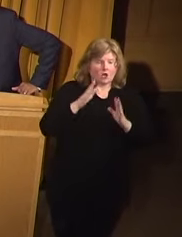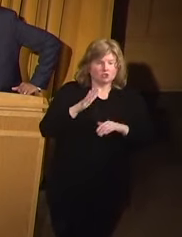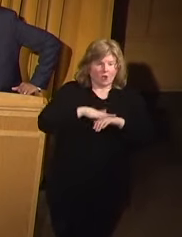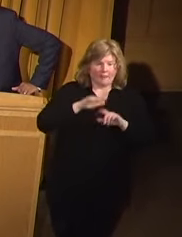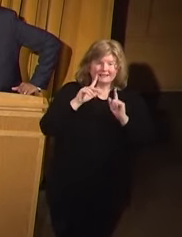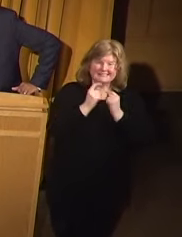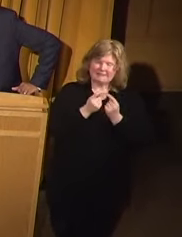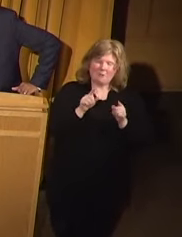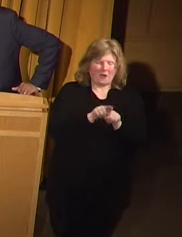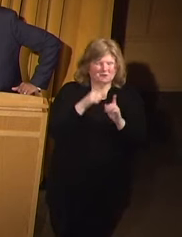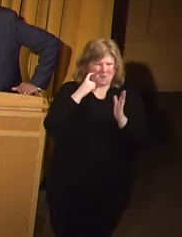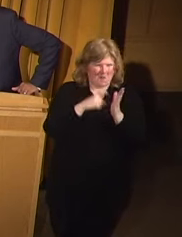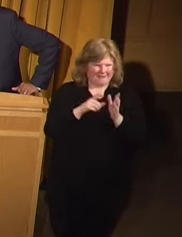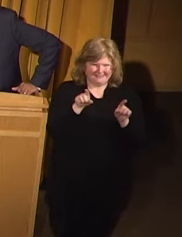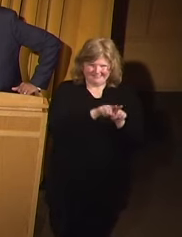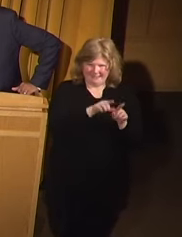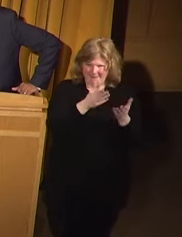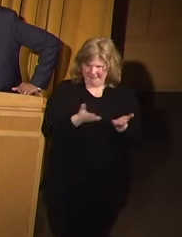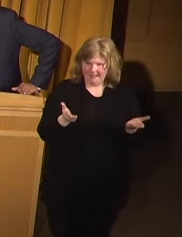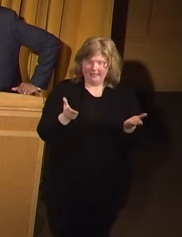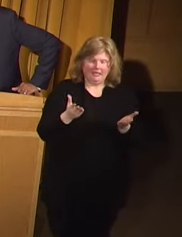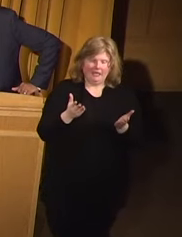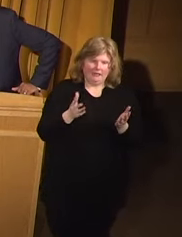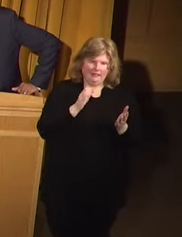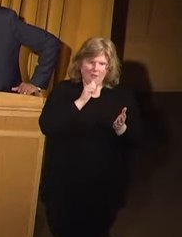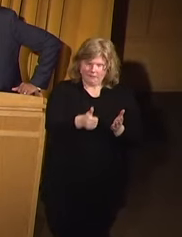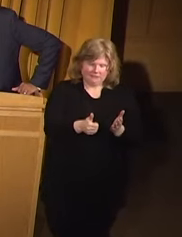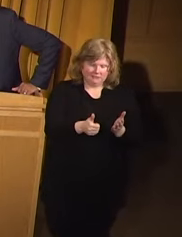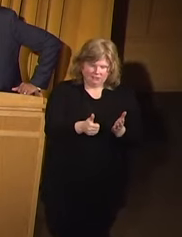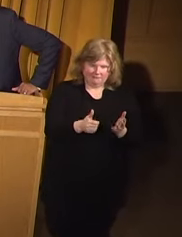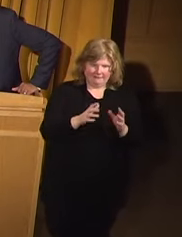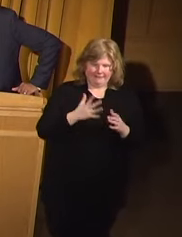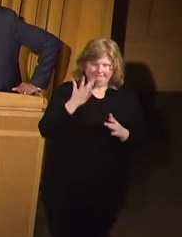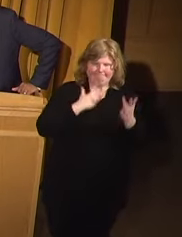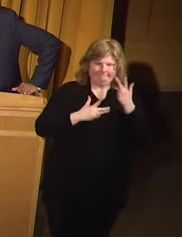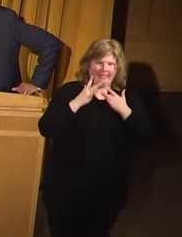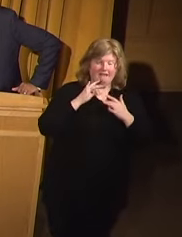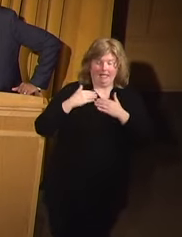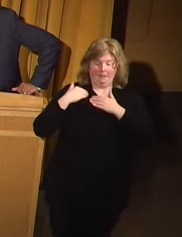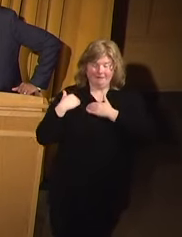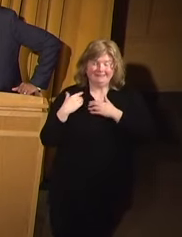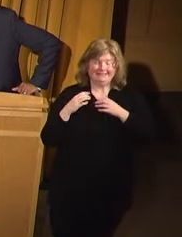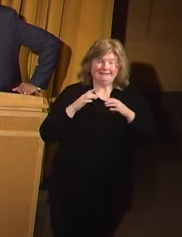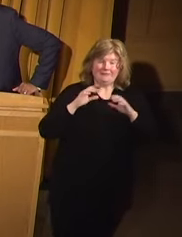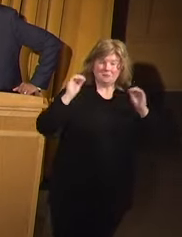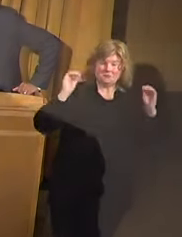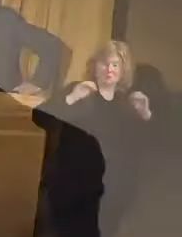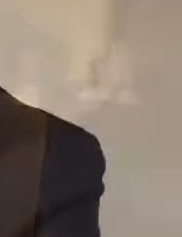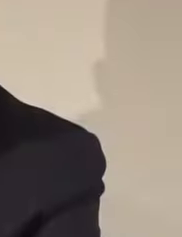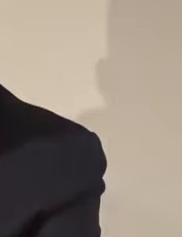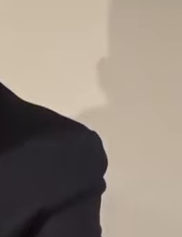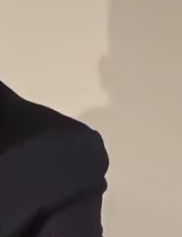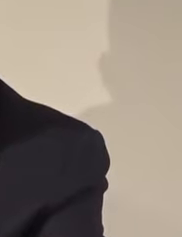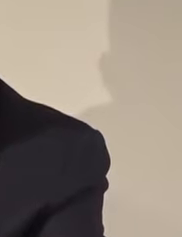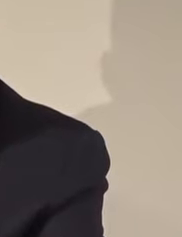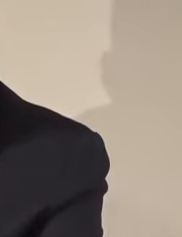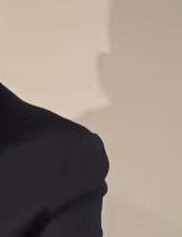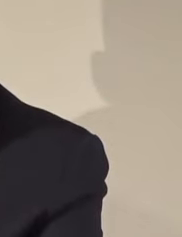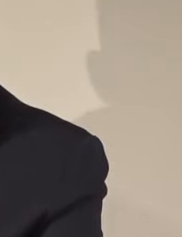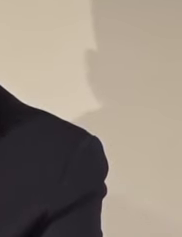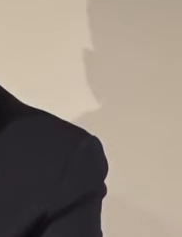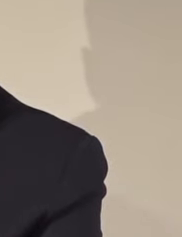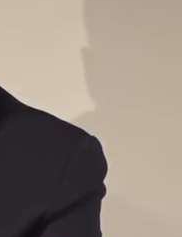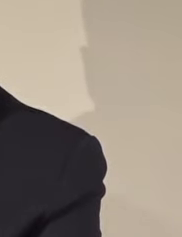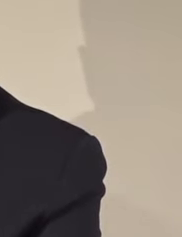team also saw the same thing, and it was the clear lack of accountability, clear lack of systems of accountability, rather, where the department